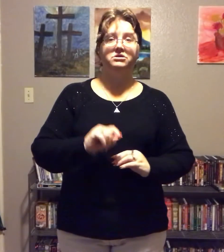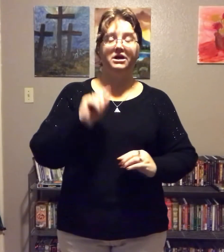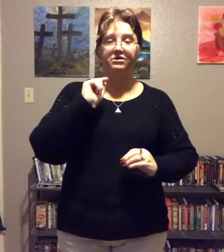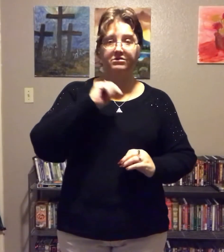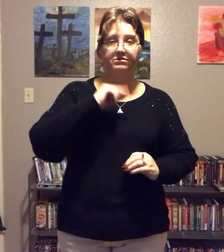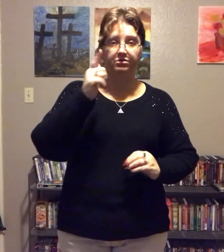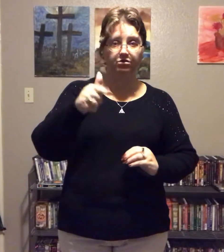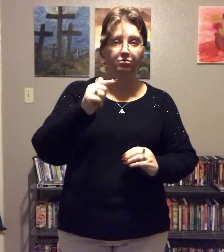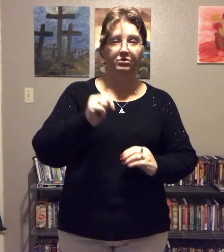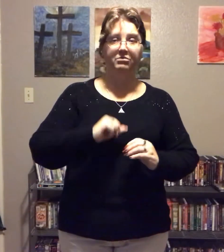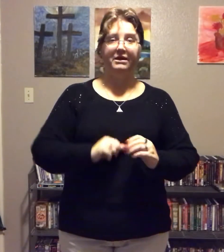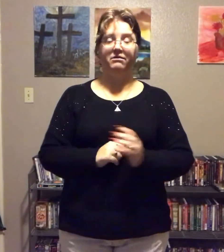You've to do this on your own real power.